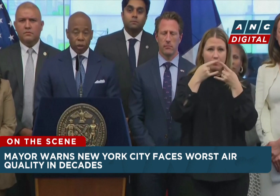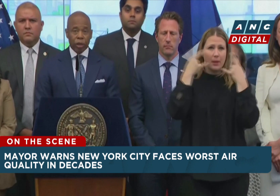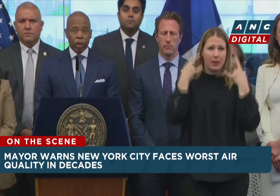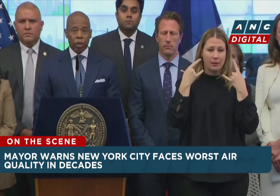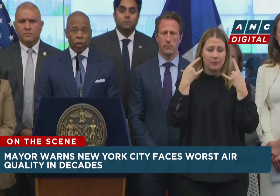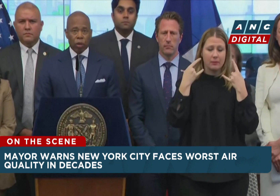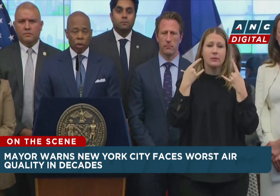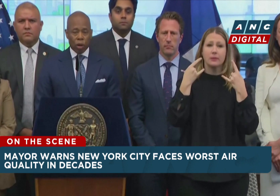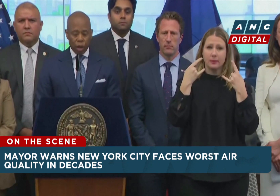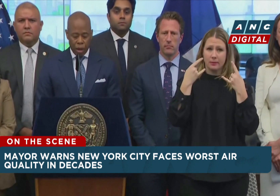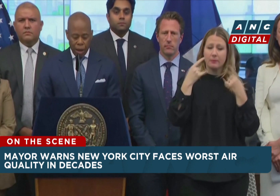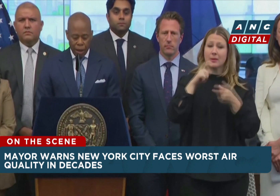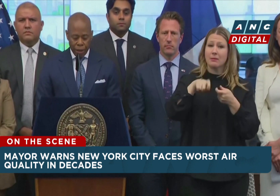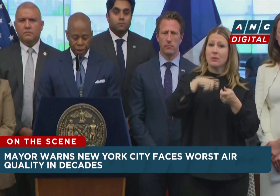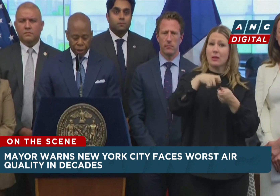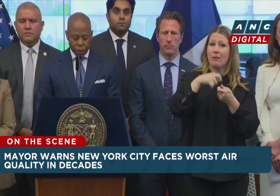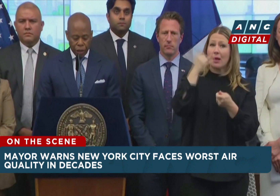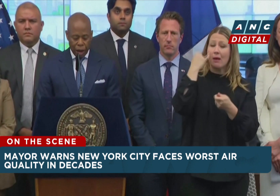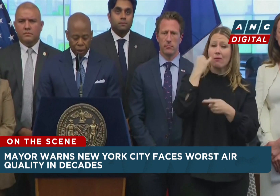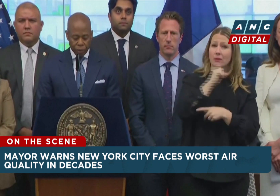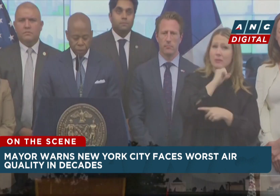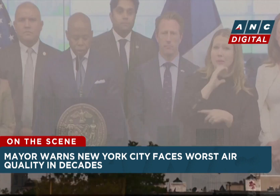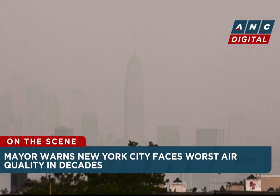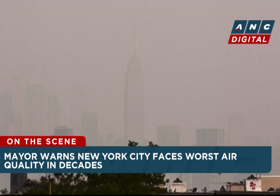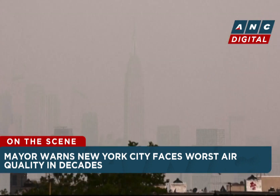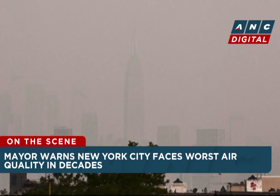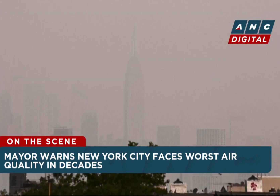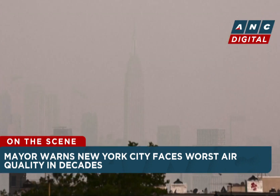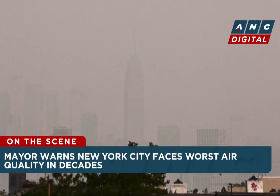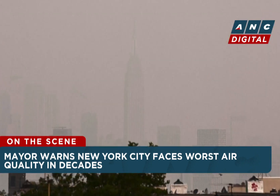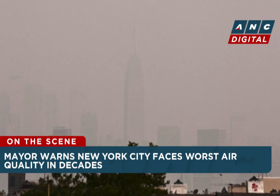are elderly or a younger child.